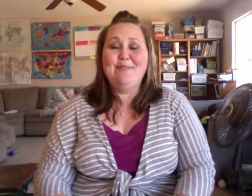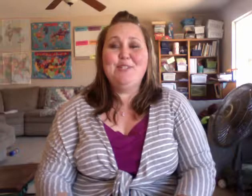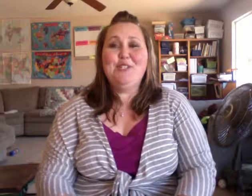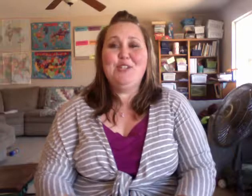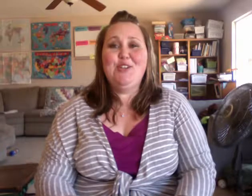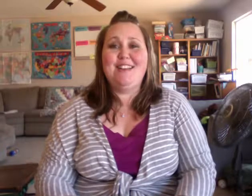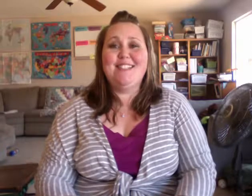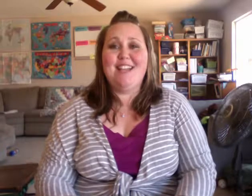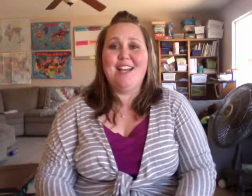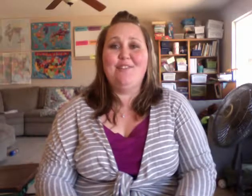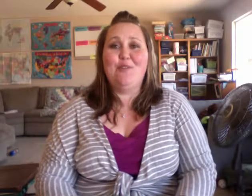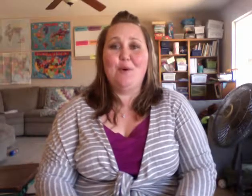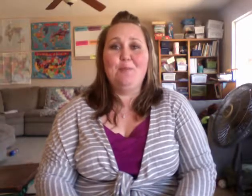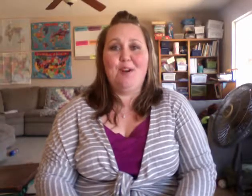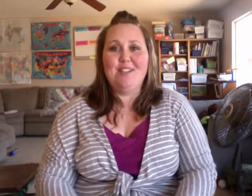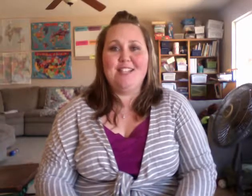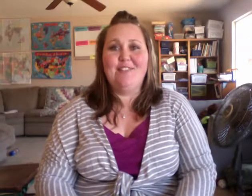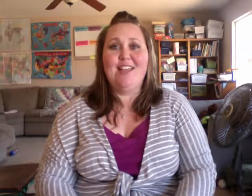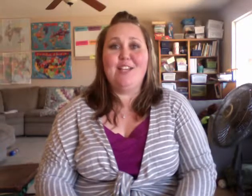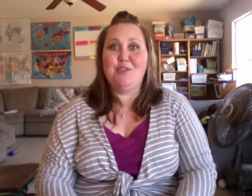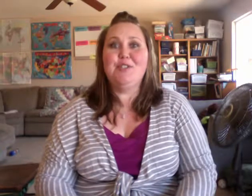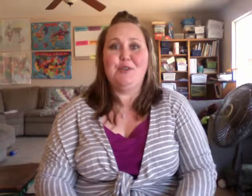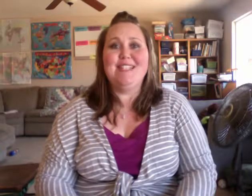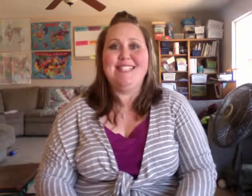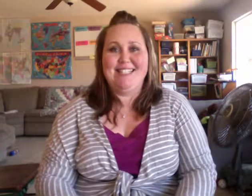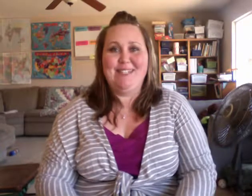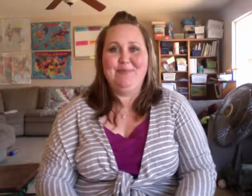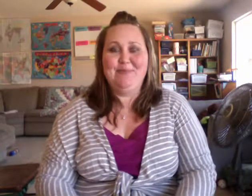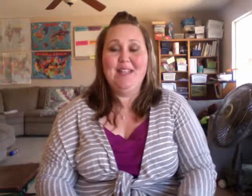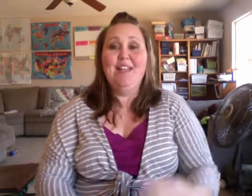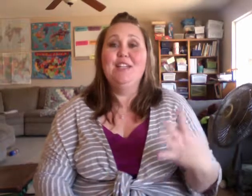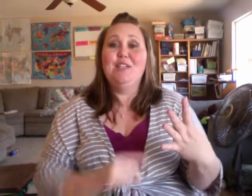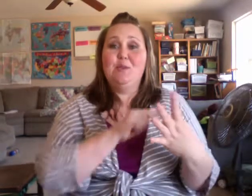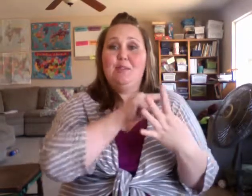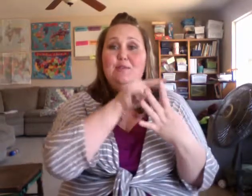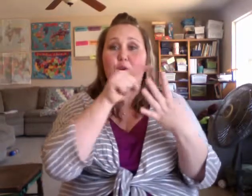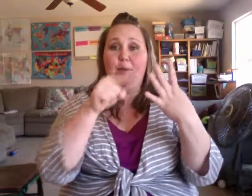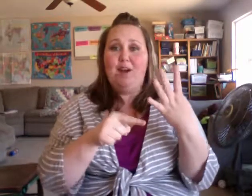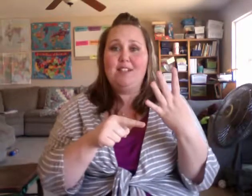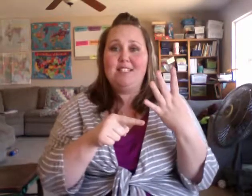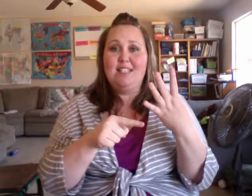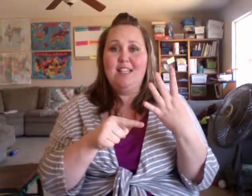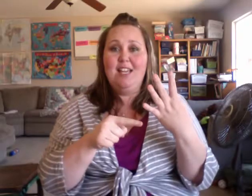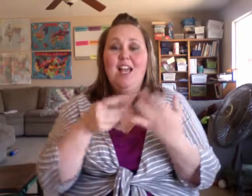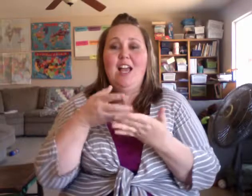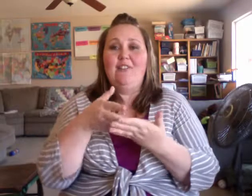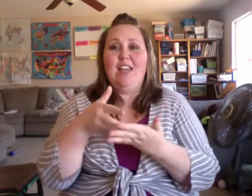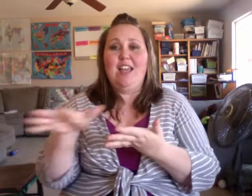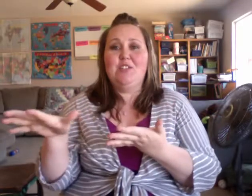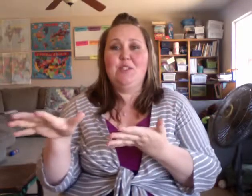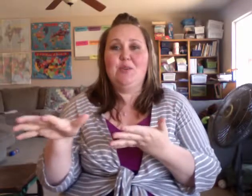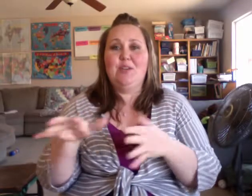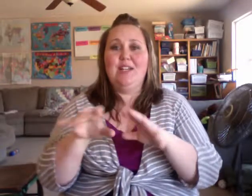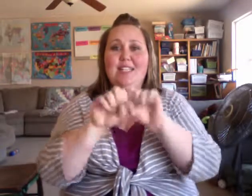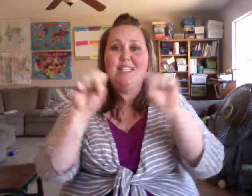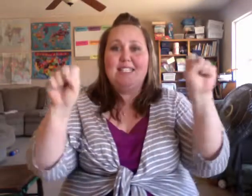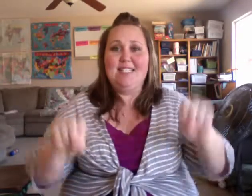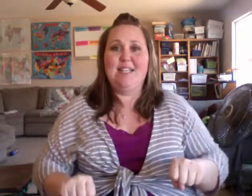I'm going to show you how to sign four parts of the excretory system. So we have four parts of the excretory system.